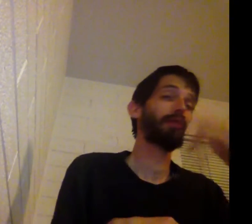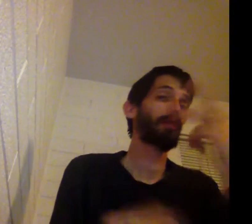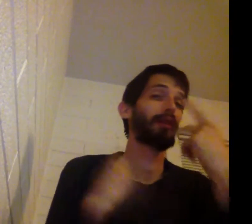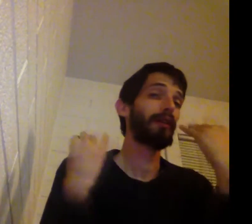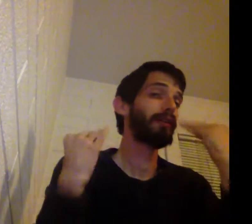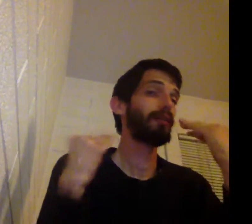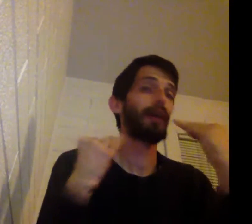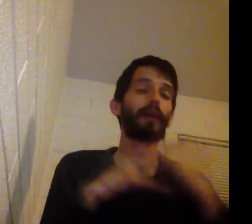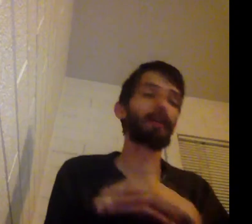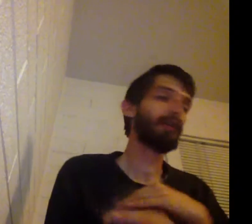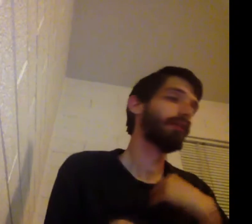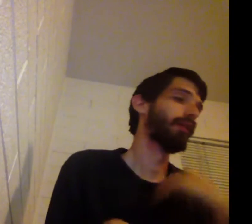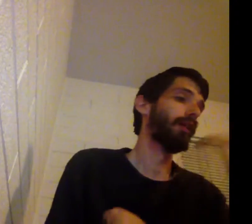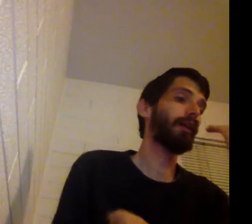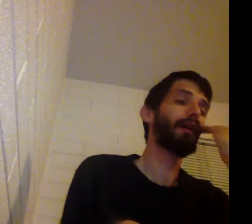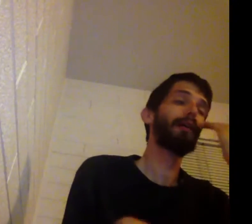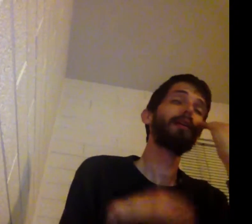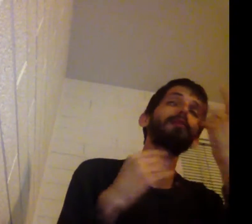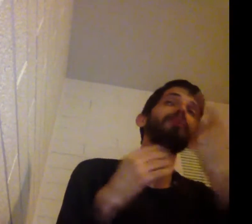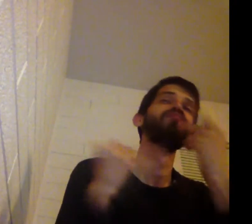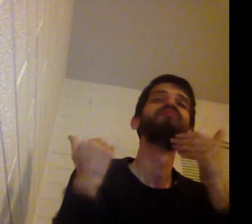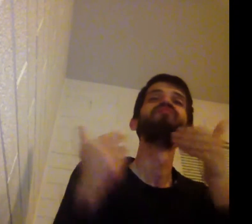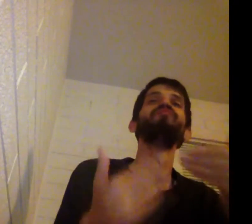crazy, so let's be crazy